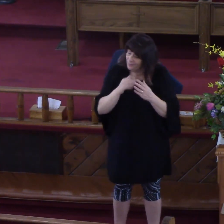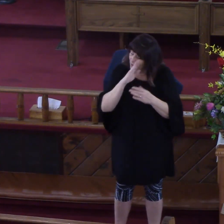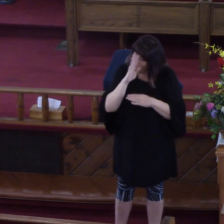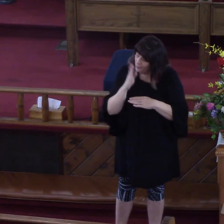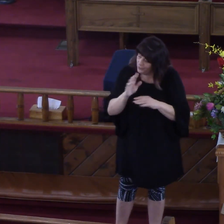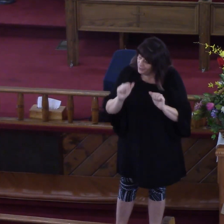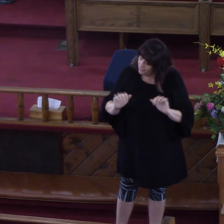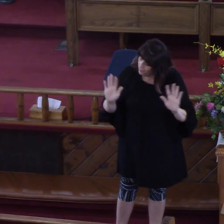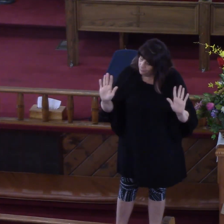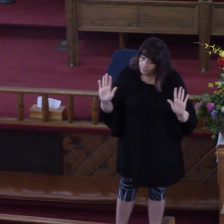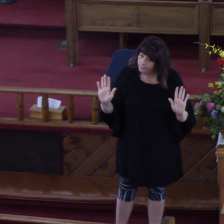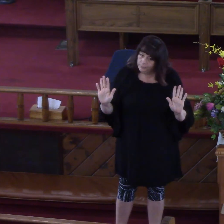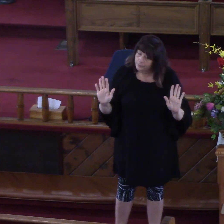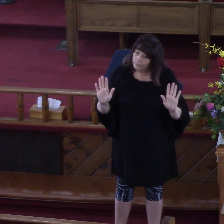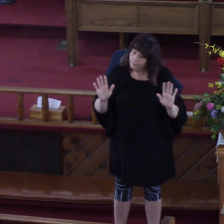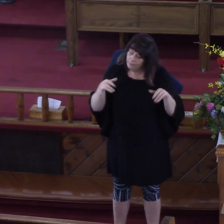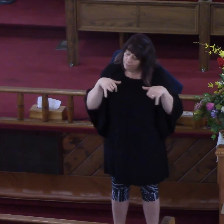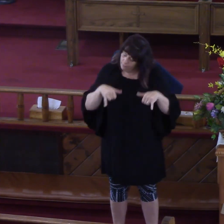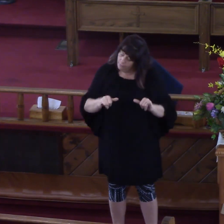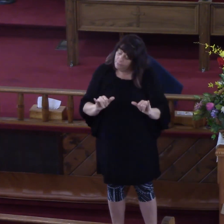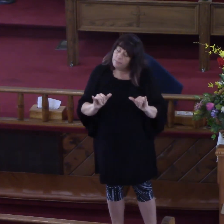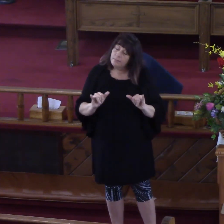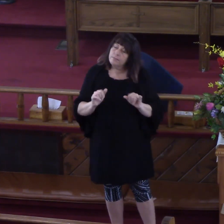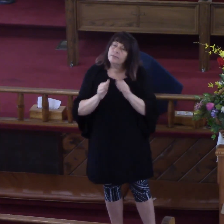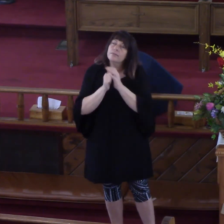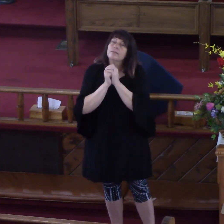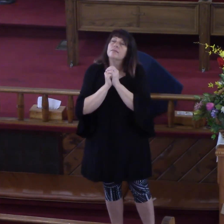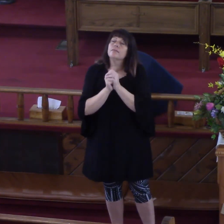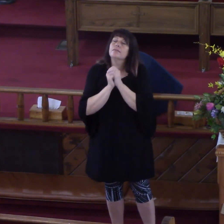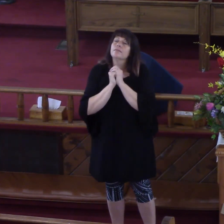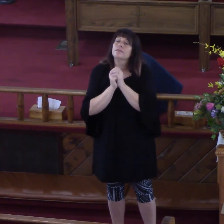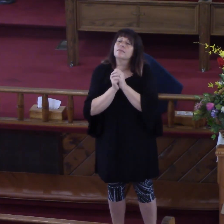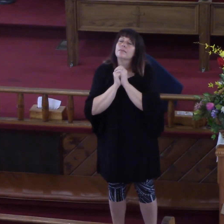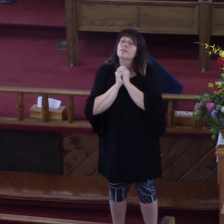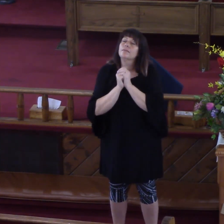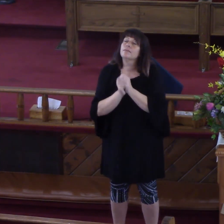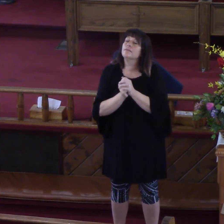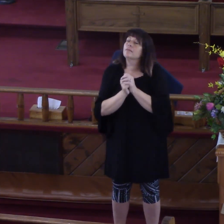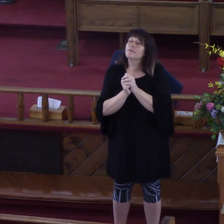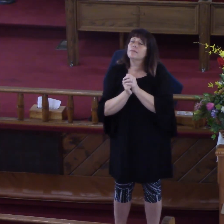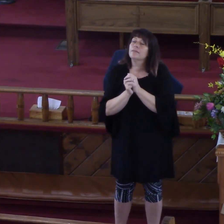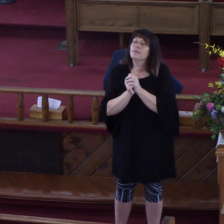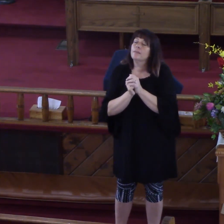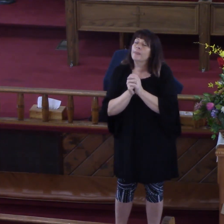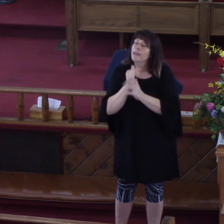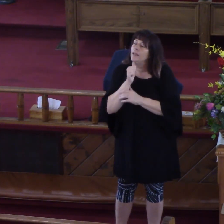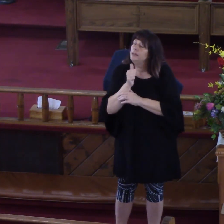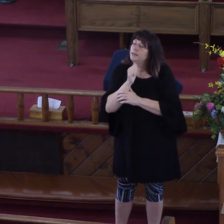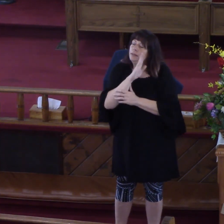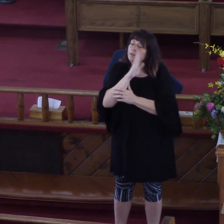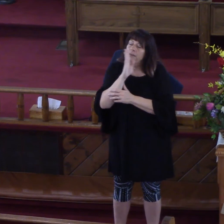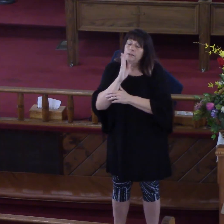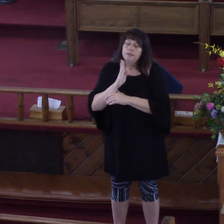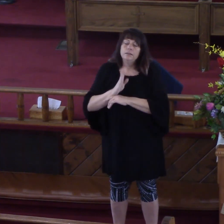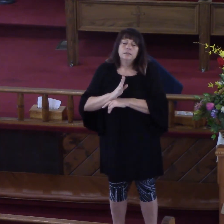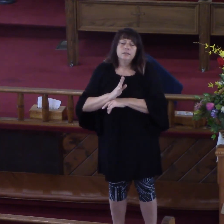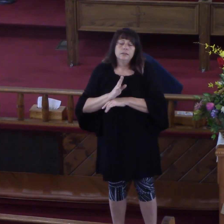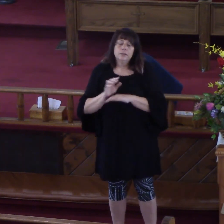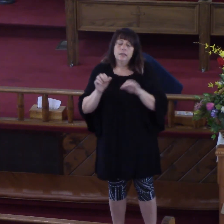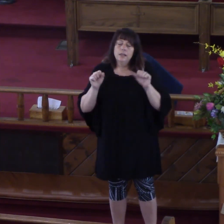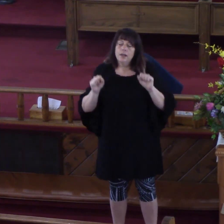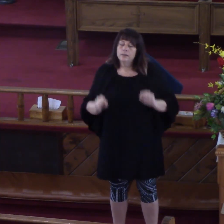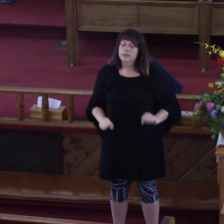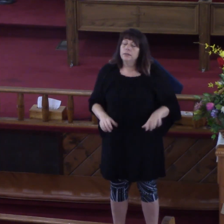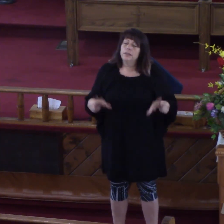give up Just pray, just pray Don't